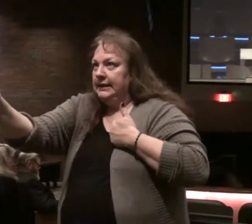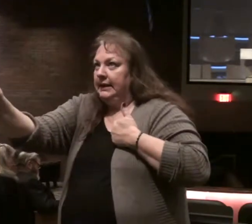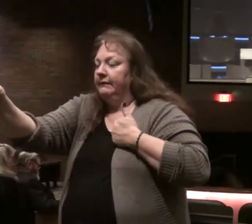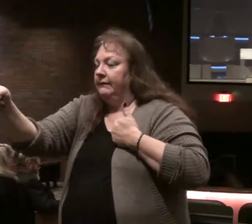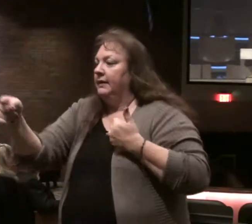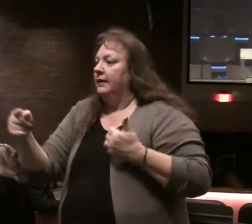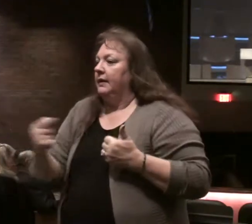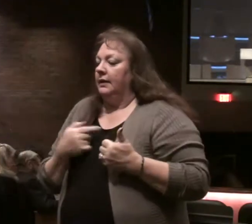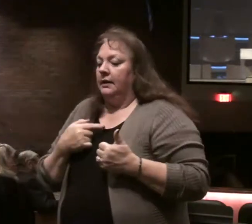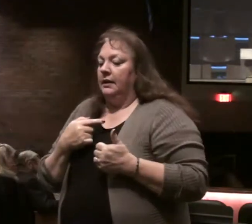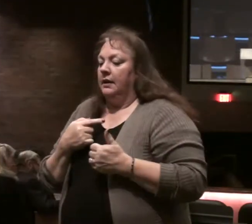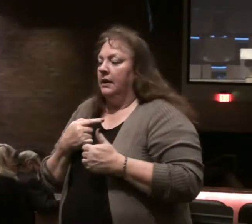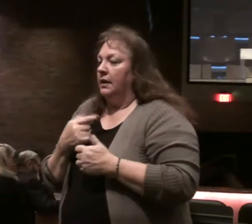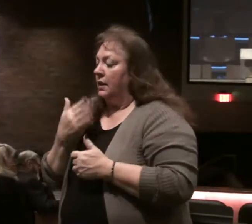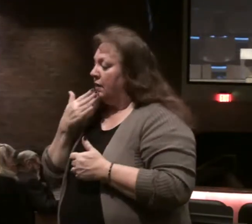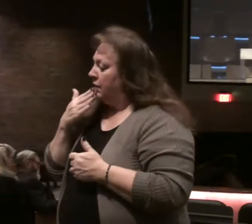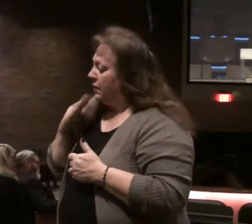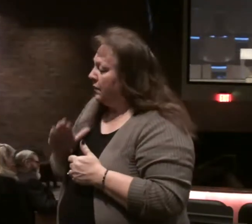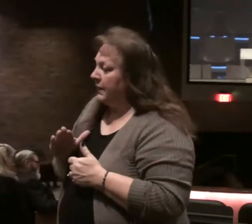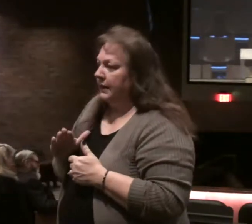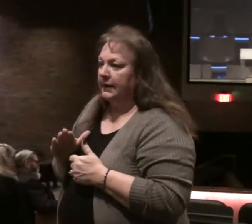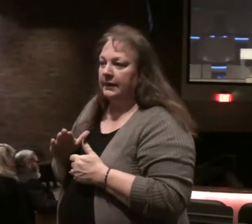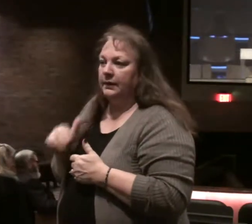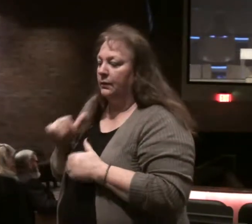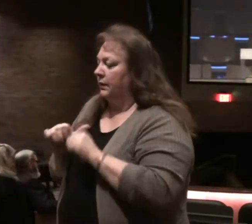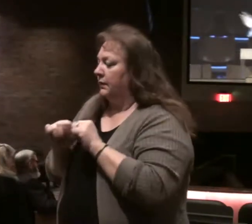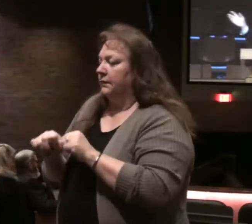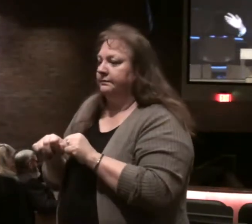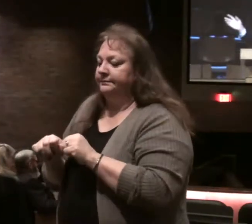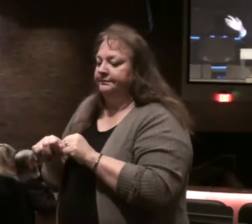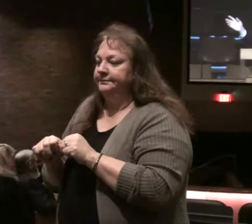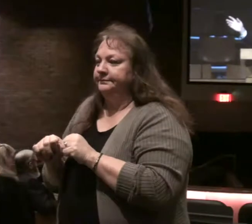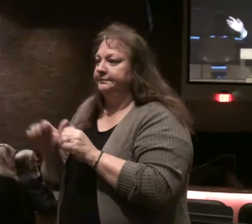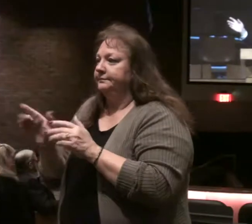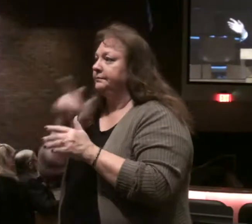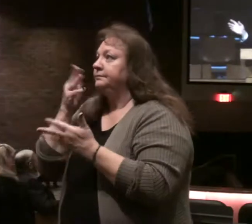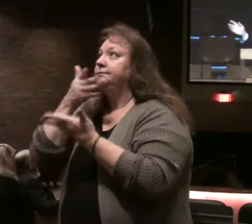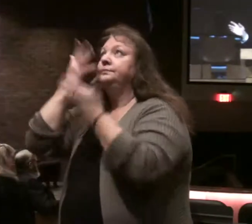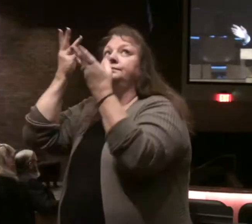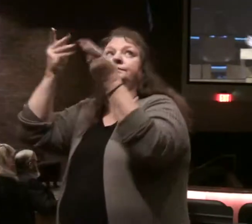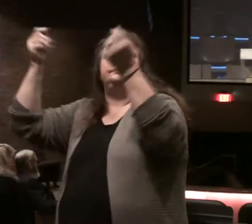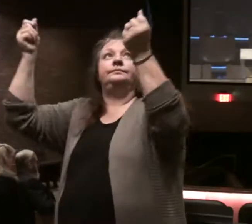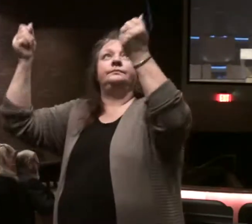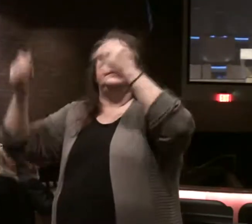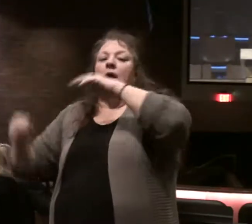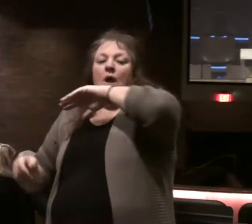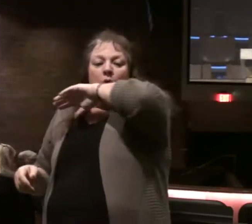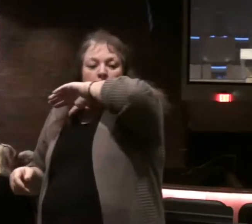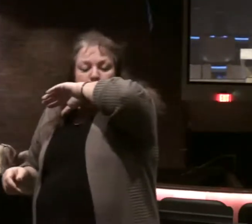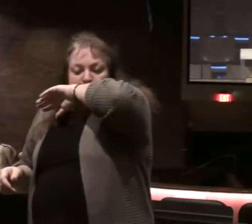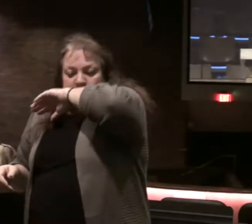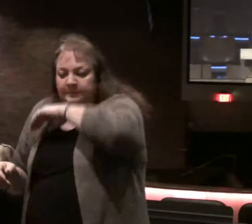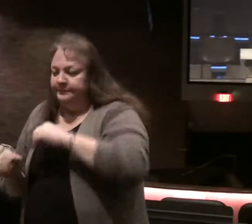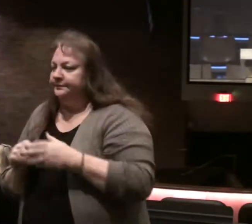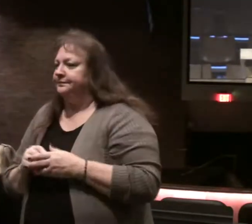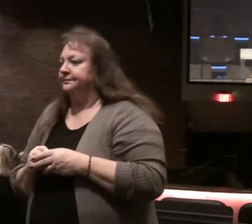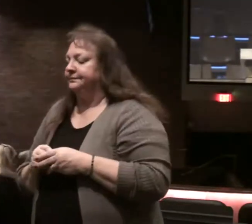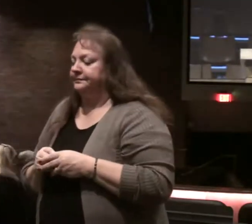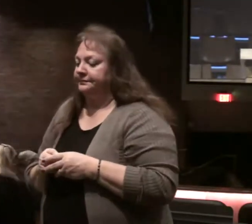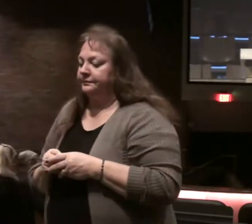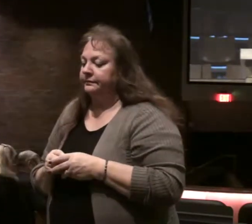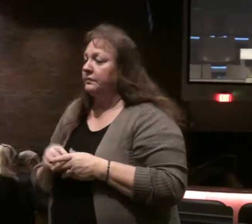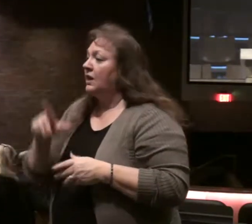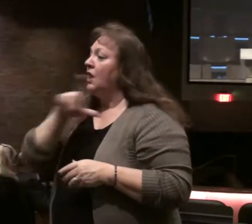in the end the wicked they will not remain they will be blown away verse 6 of Psalm 1